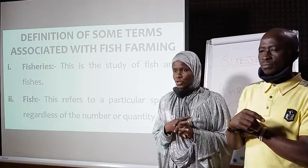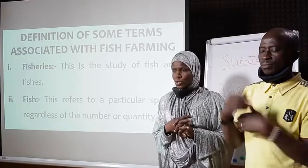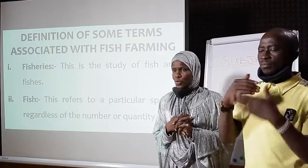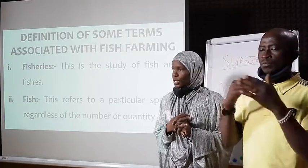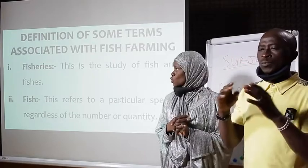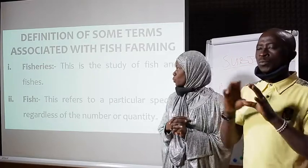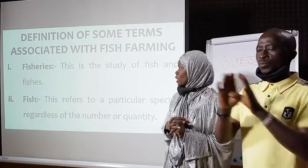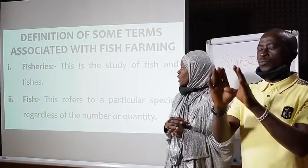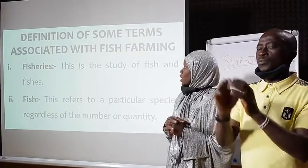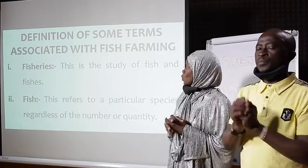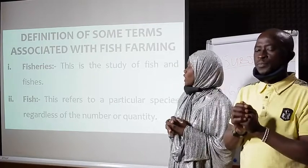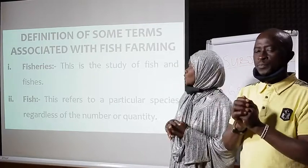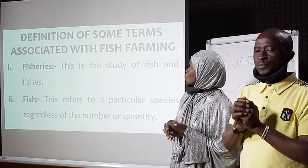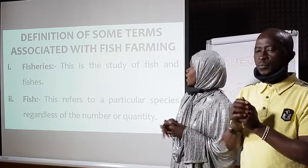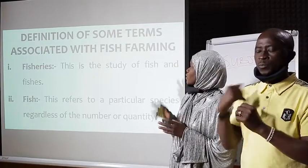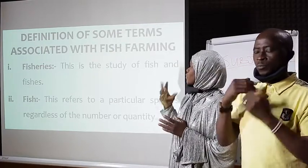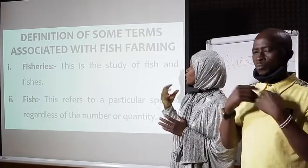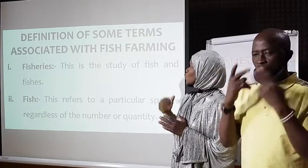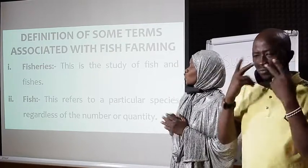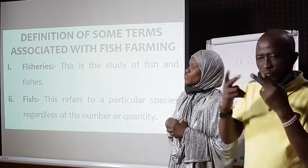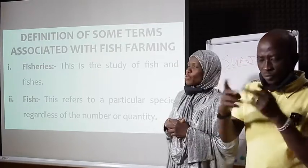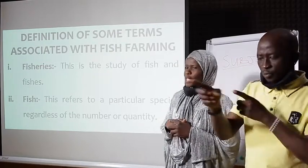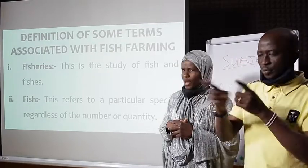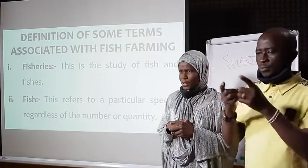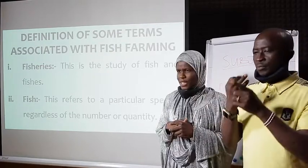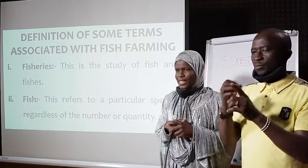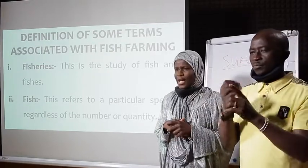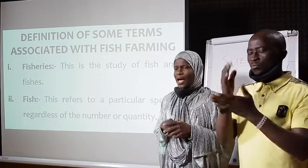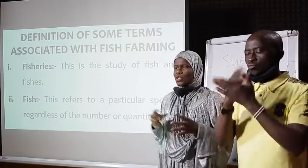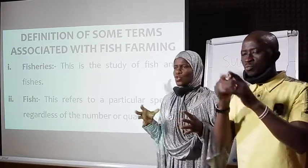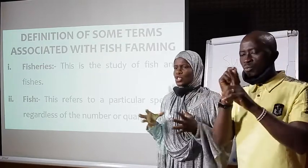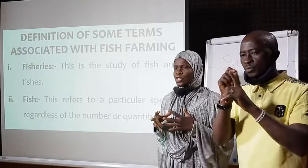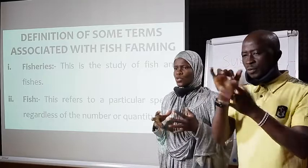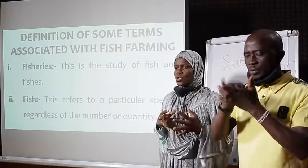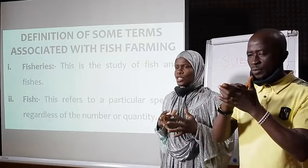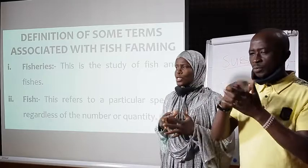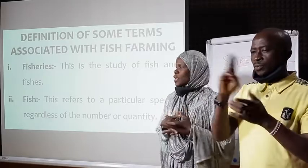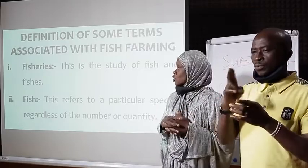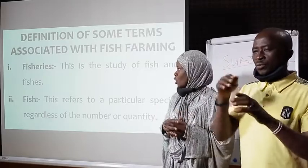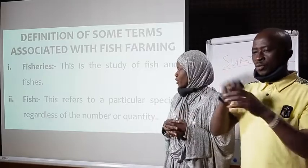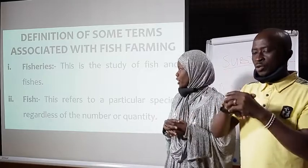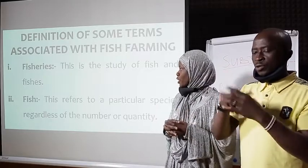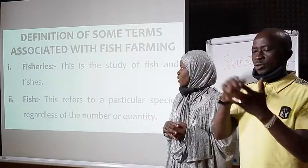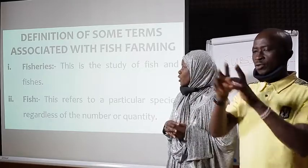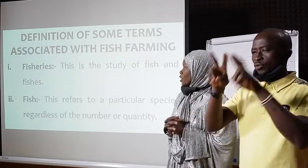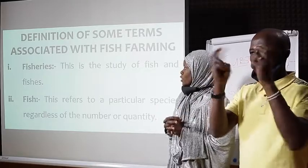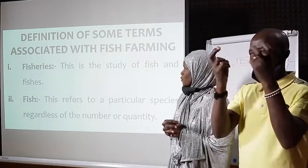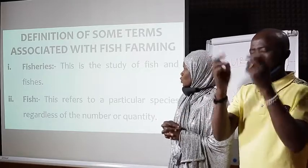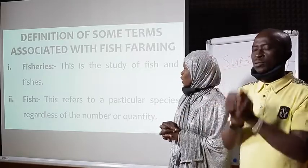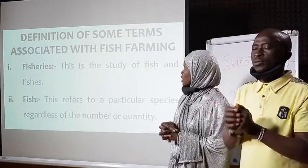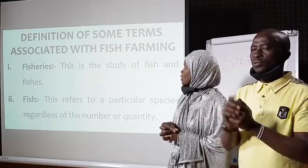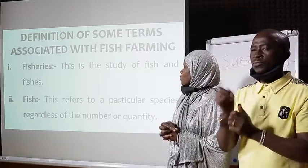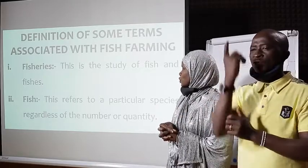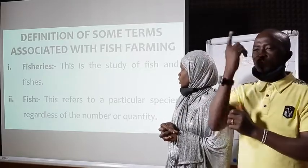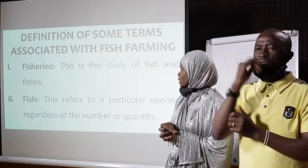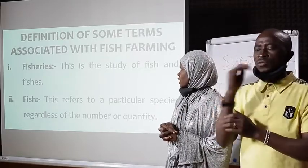before we continue with this topic, we have to look at definition of some terms that are associated to this topic. The